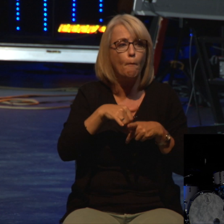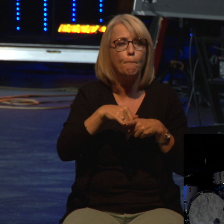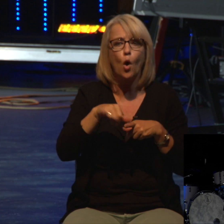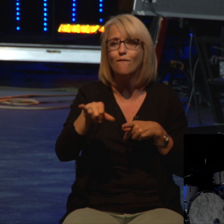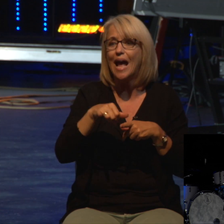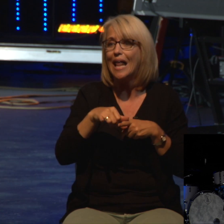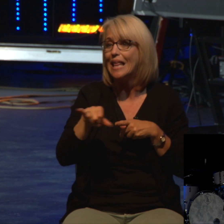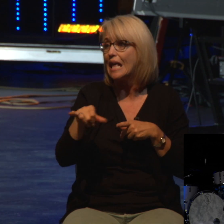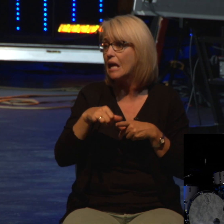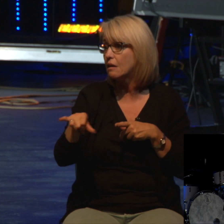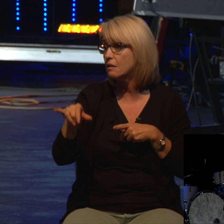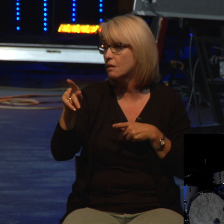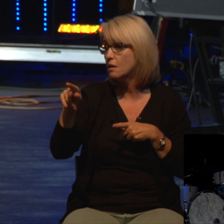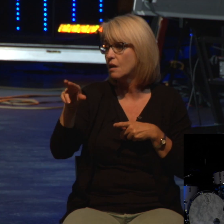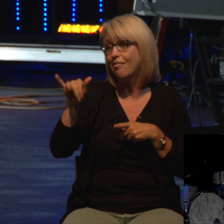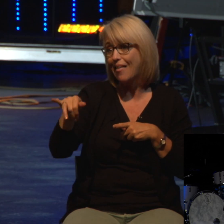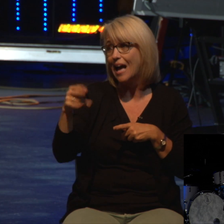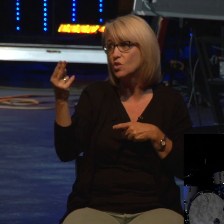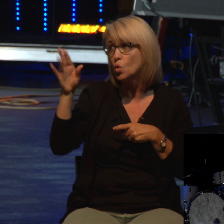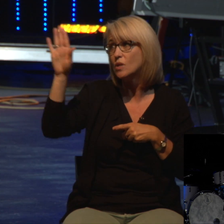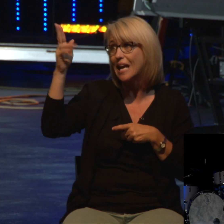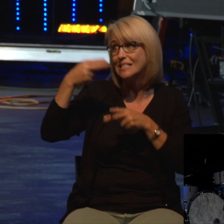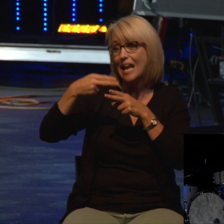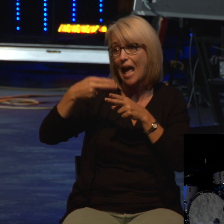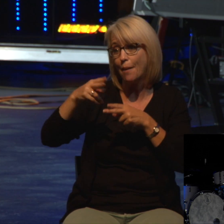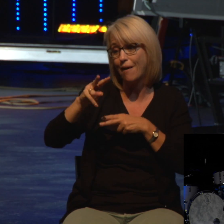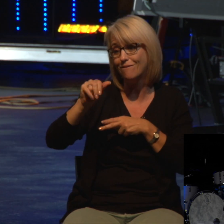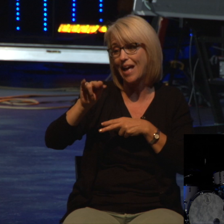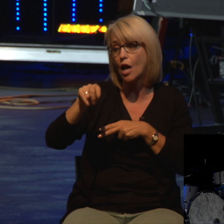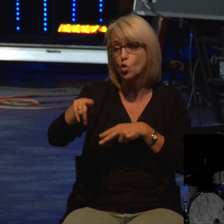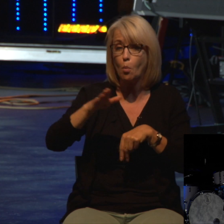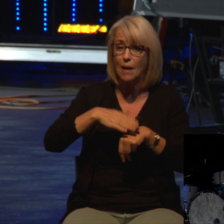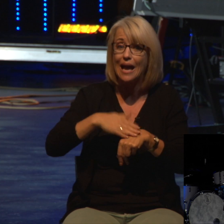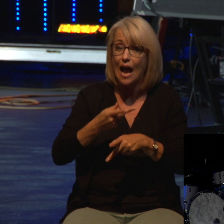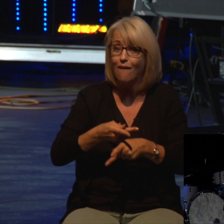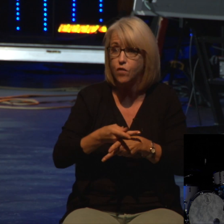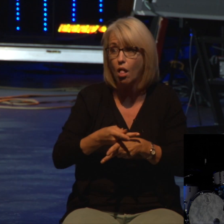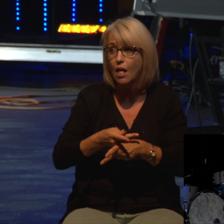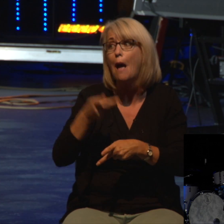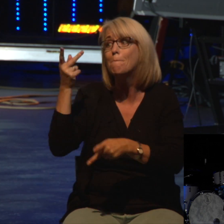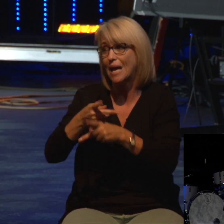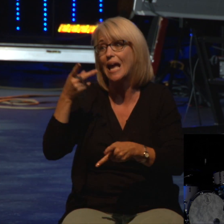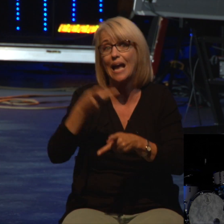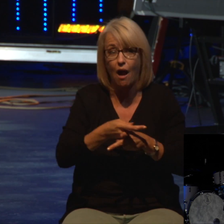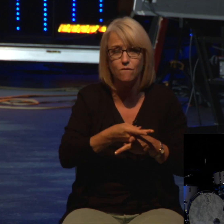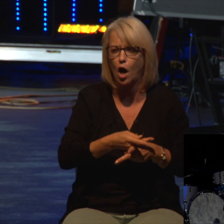is still profanity. It's taking God's name in vain and you be careful of it. And it is so prominent today